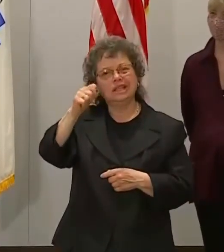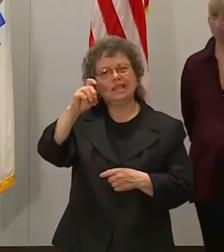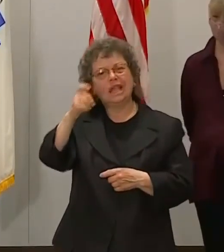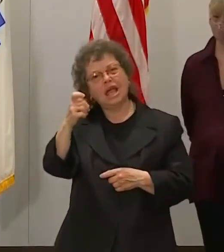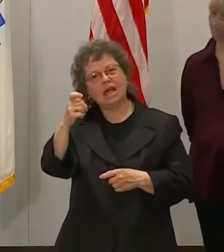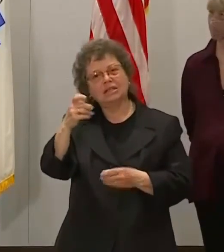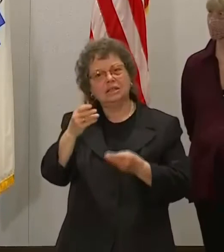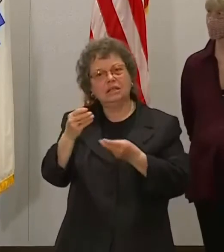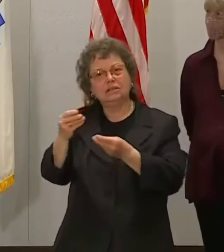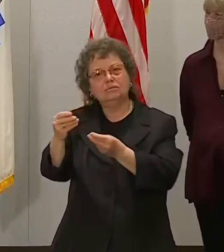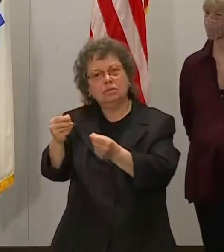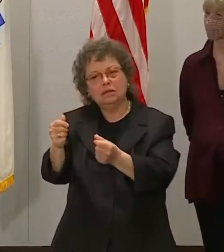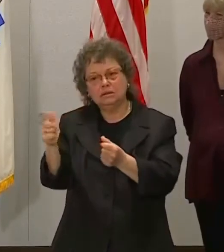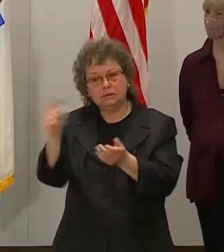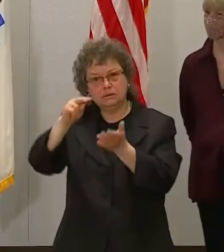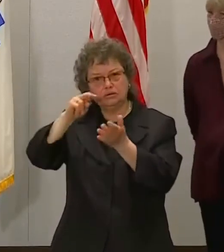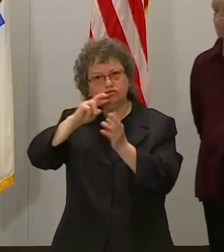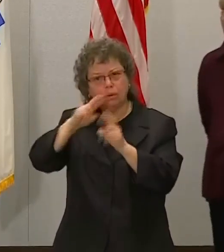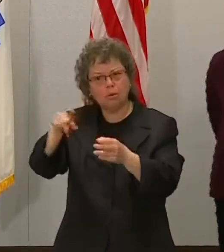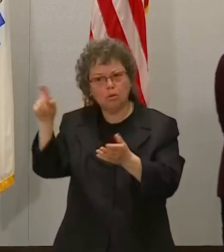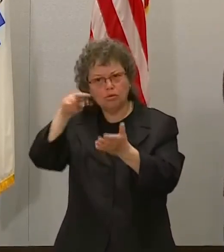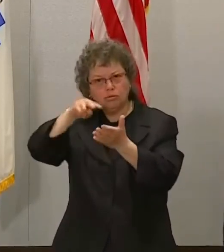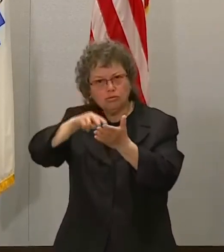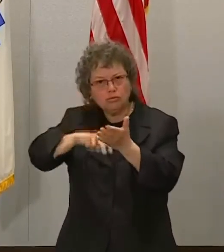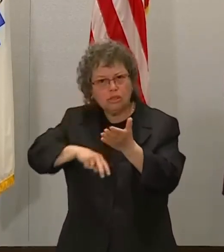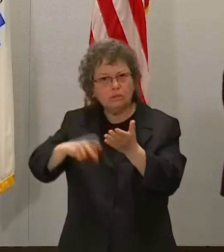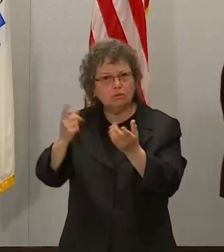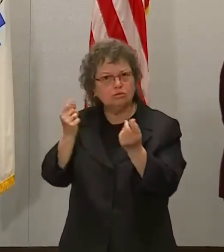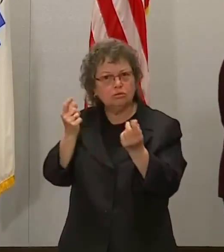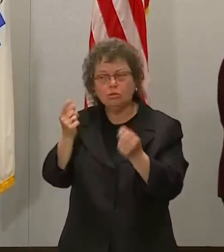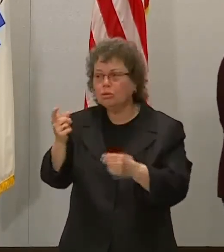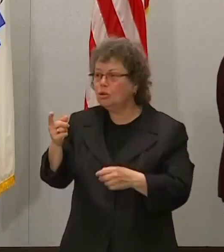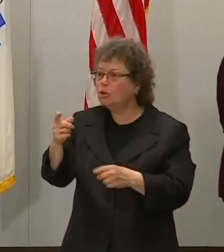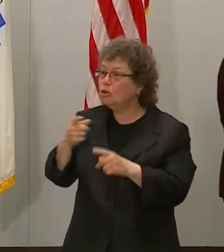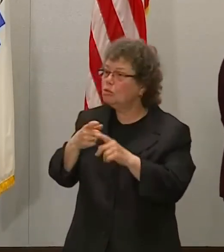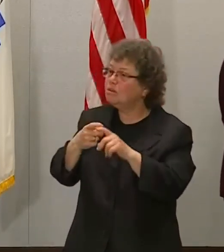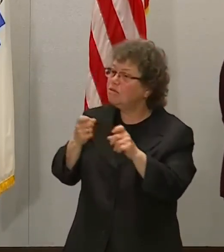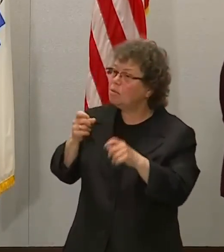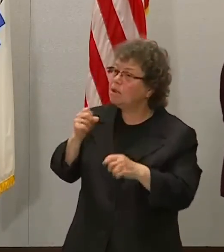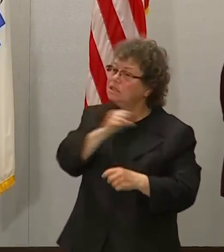Are you talking about the one that was done by the Senate?